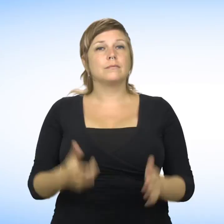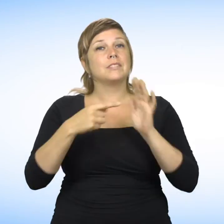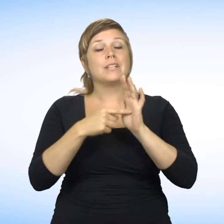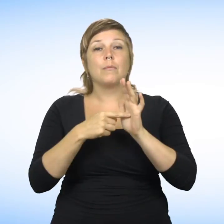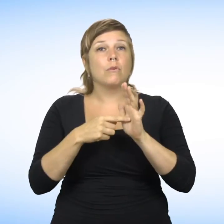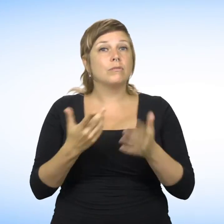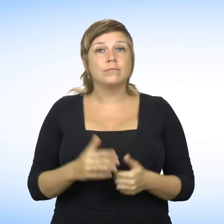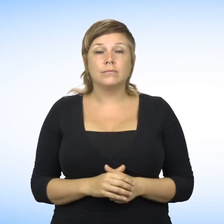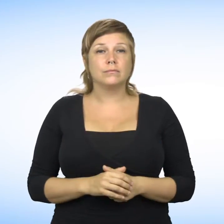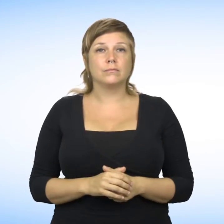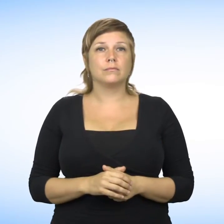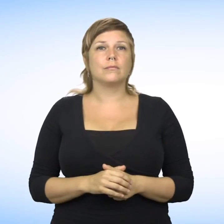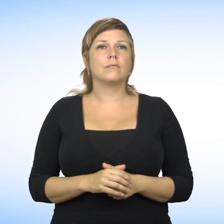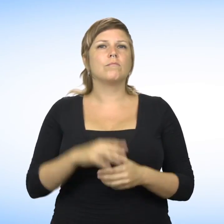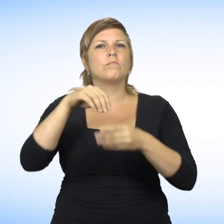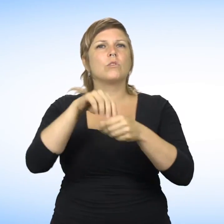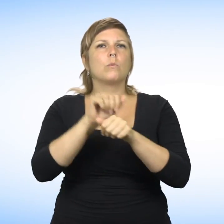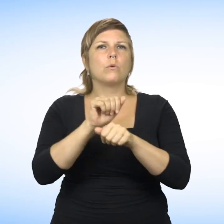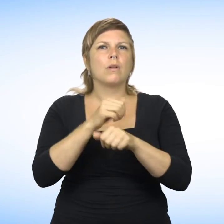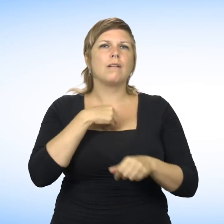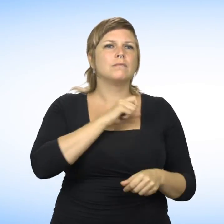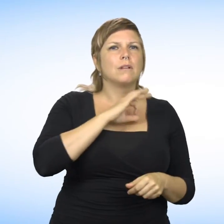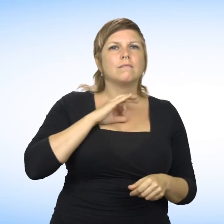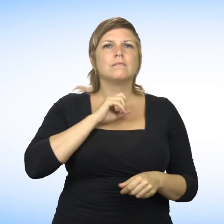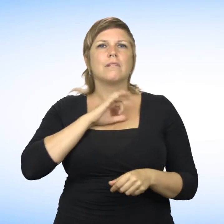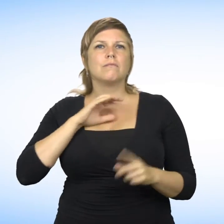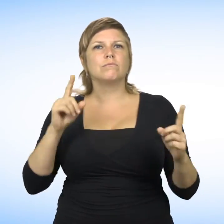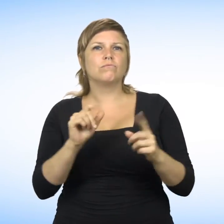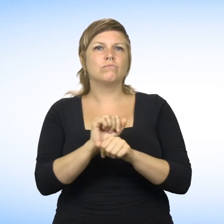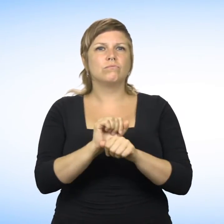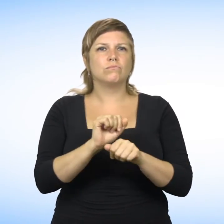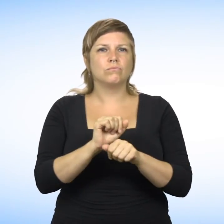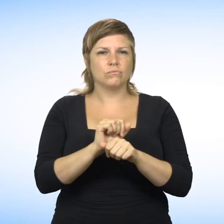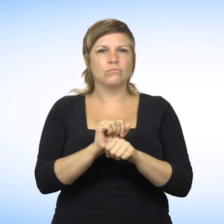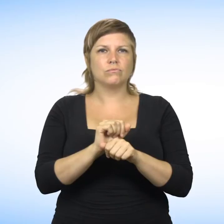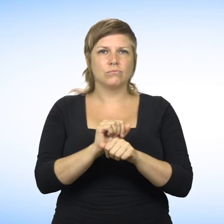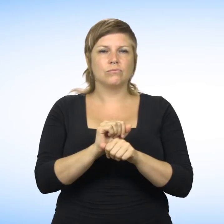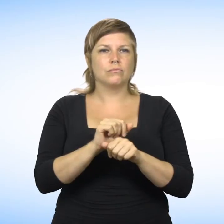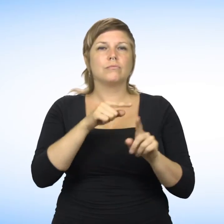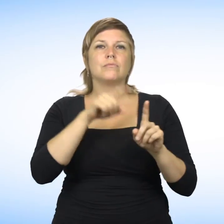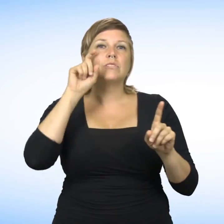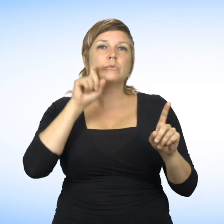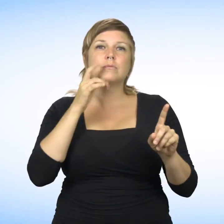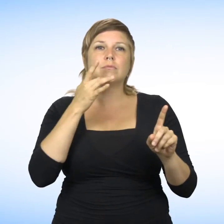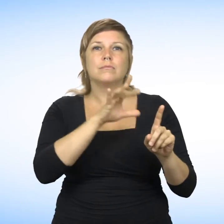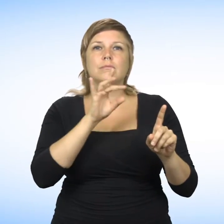For example, it is prohibited to make repeated jokes and remarks about a co-worker's sexual